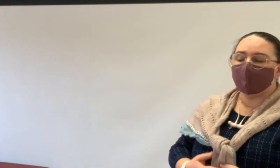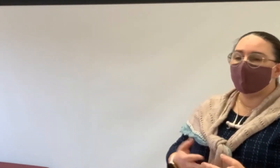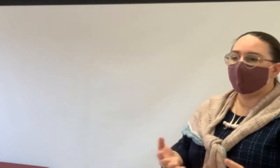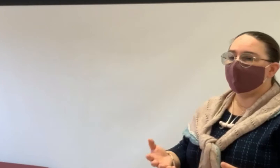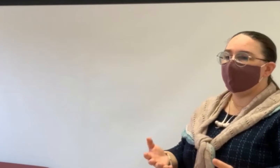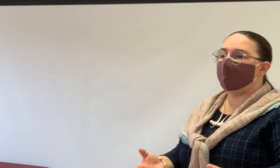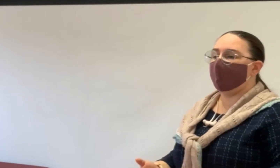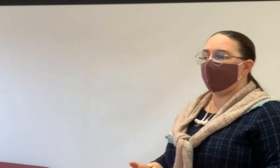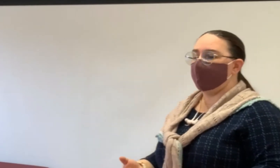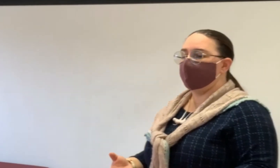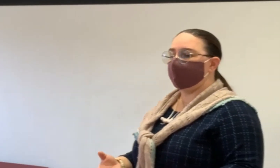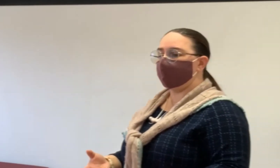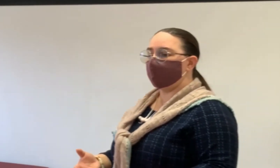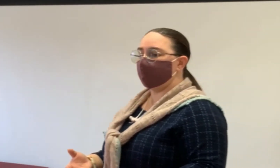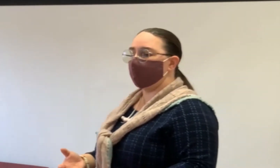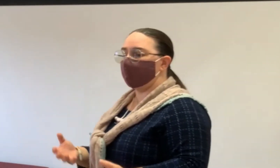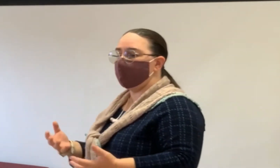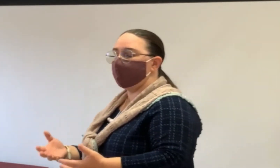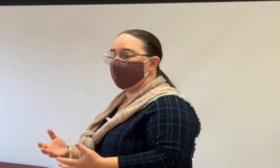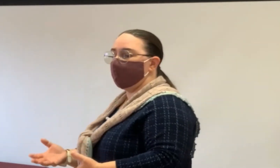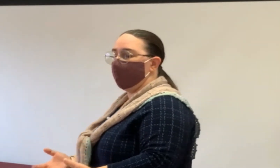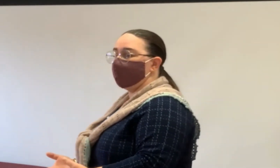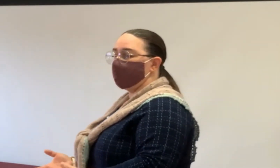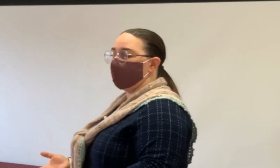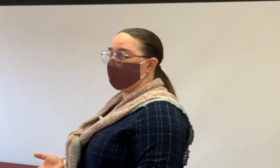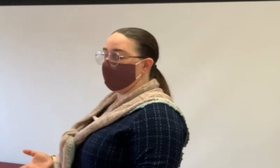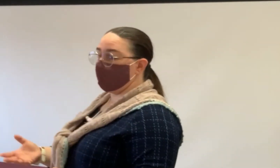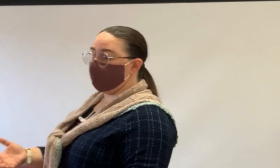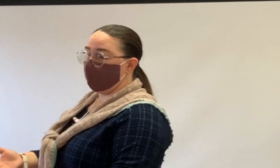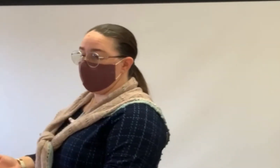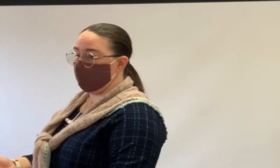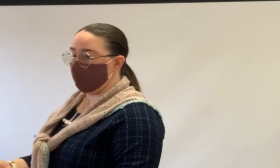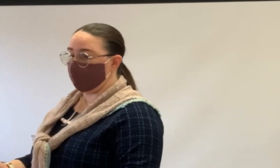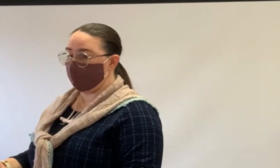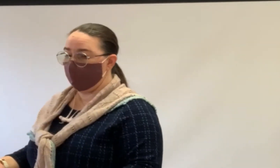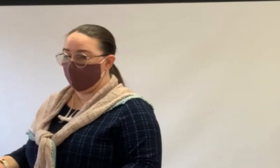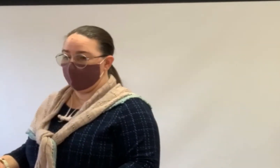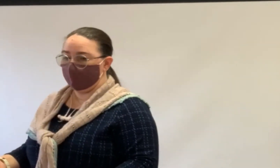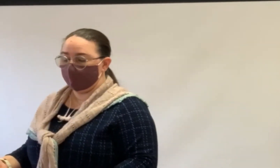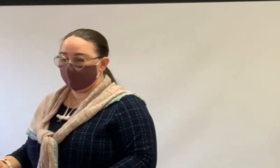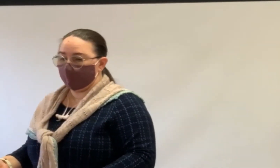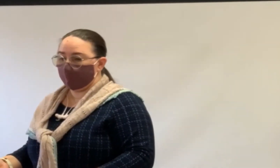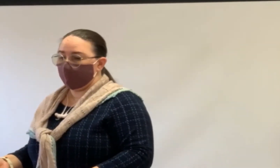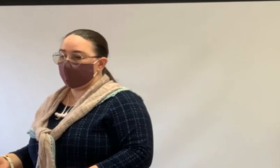And starting from there, the reason you really have to start there if you own the property.